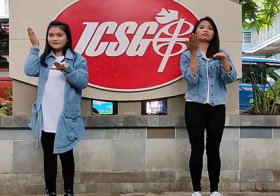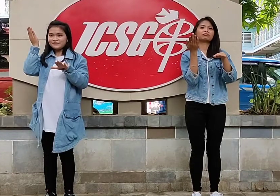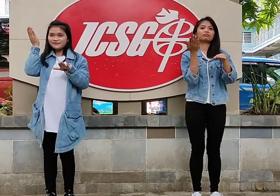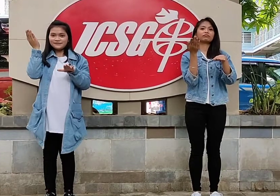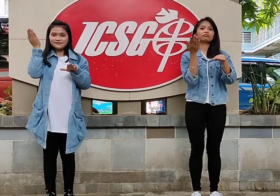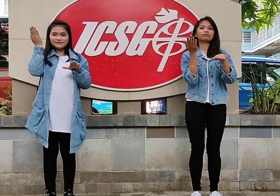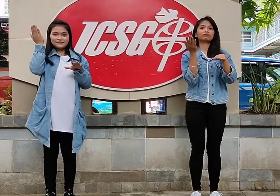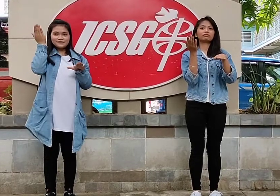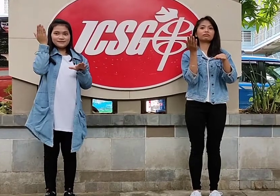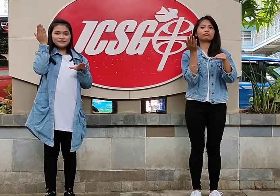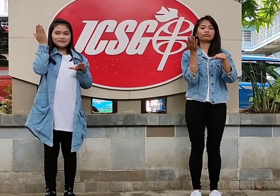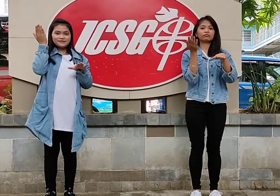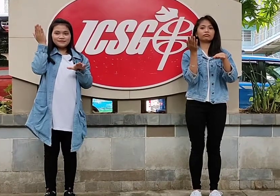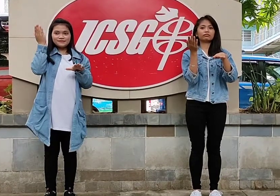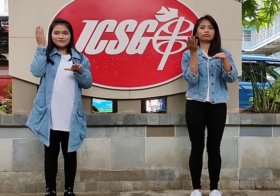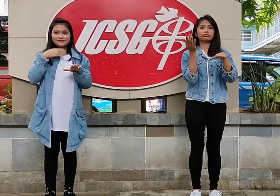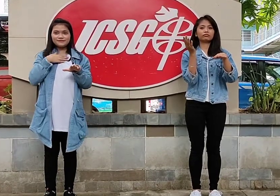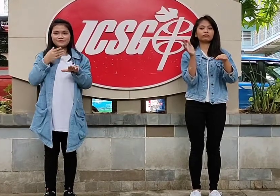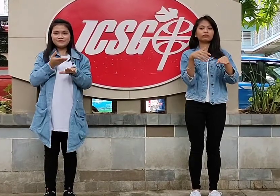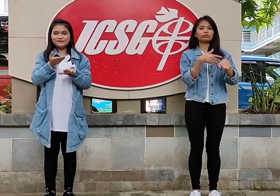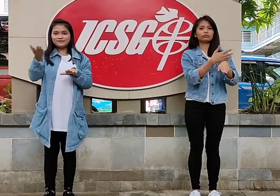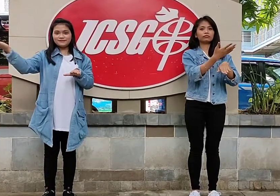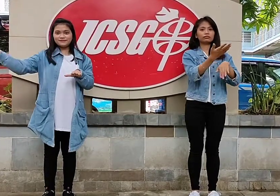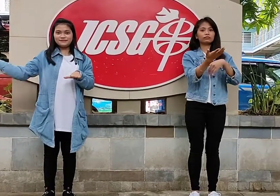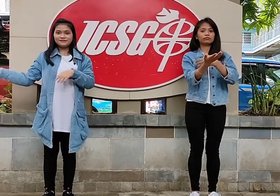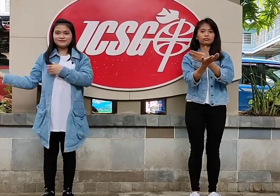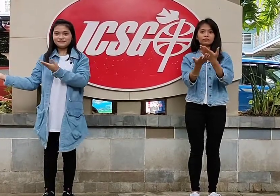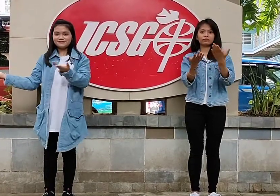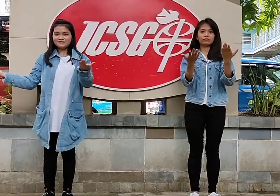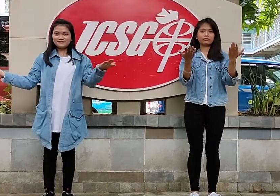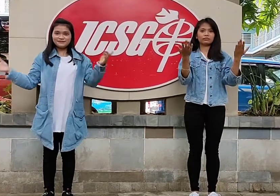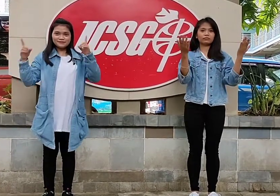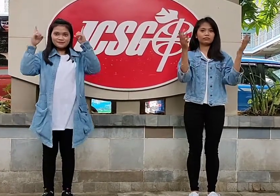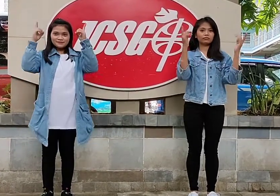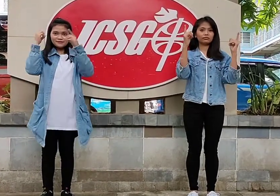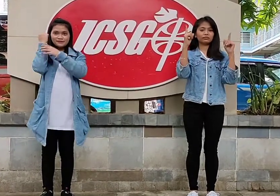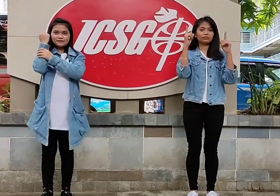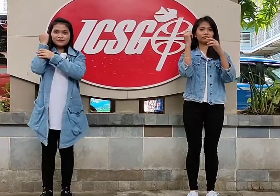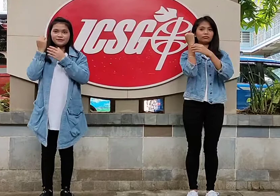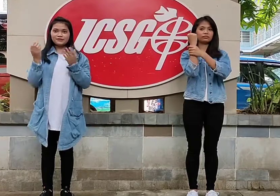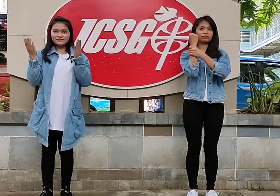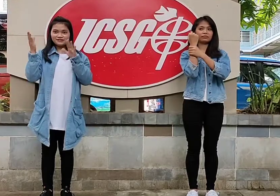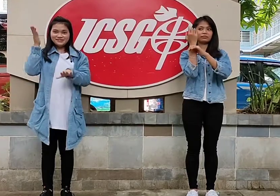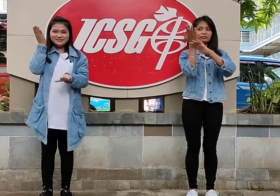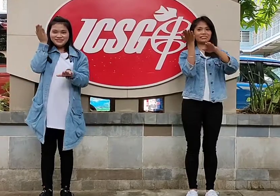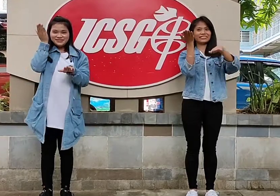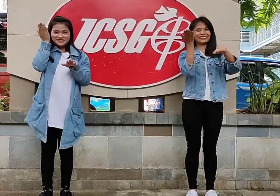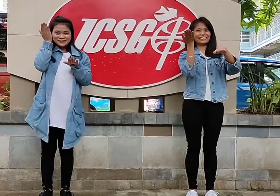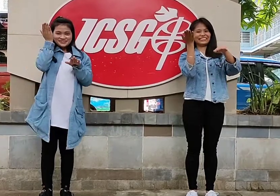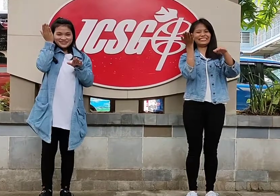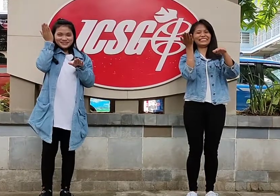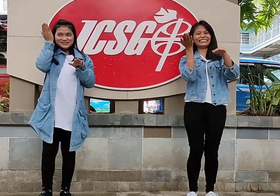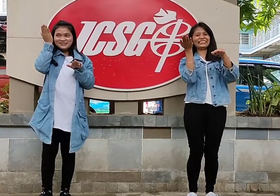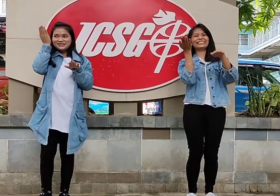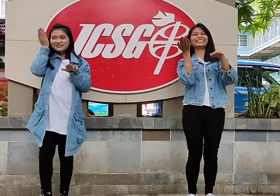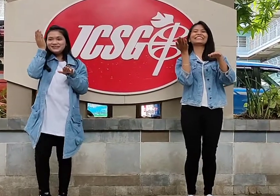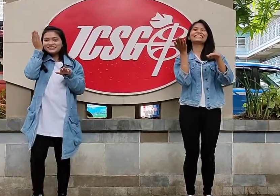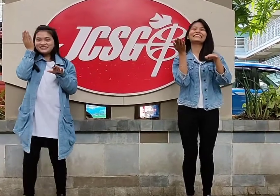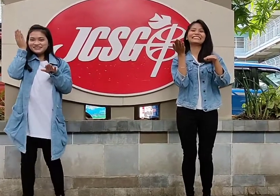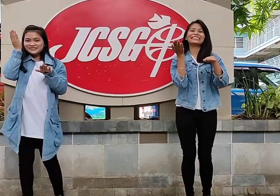And as we give his love each day God uses kids And as his love each